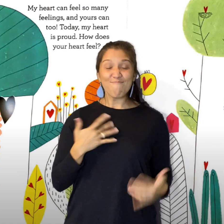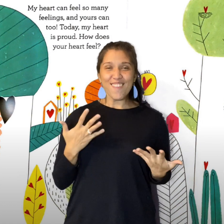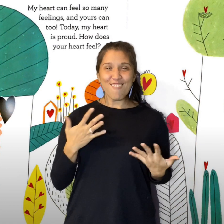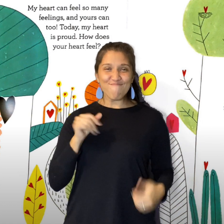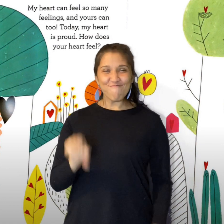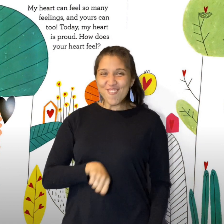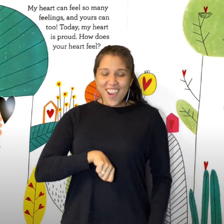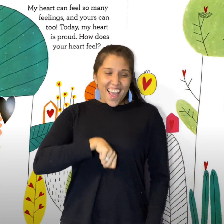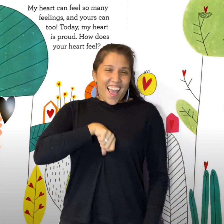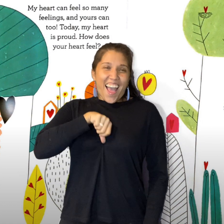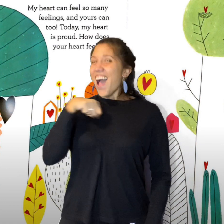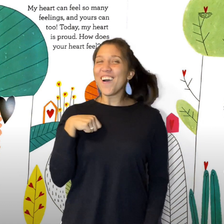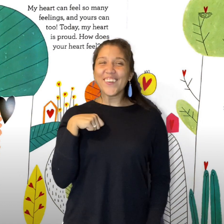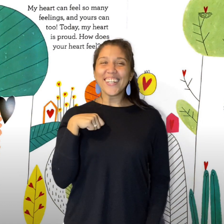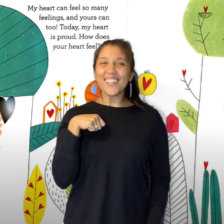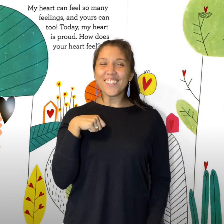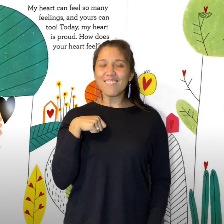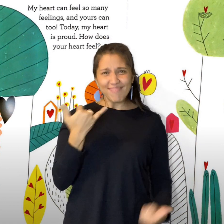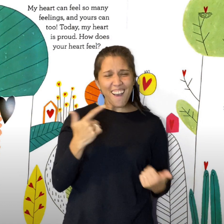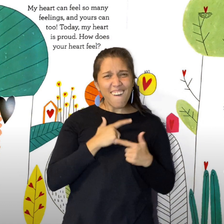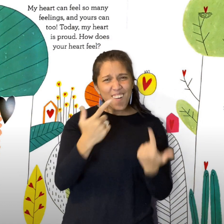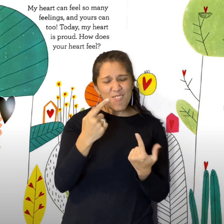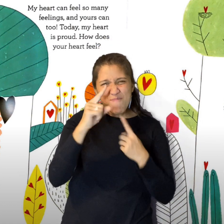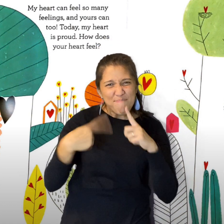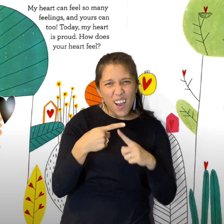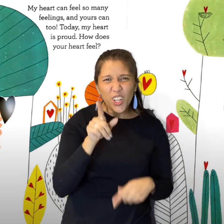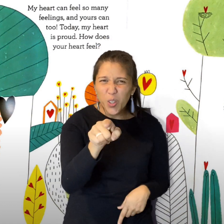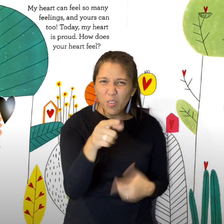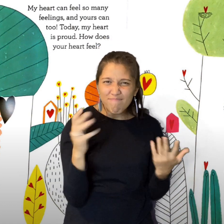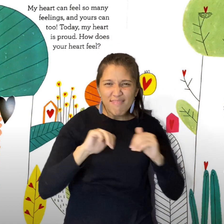my heart is proud. How did your heart feel?